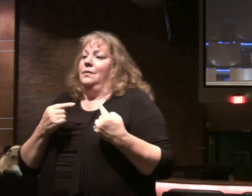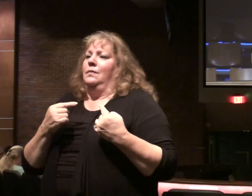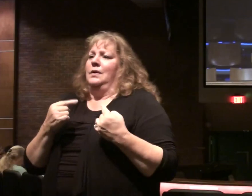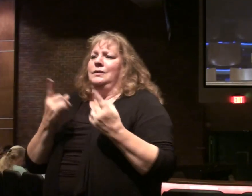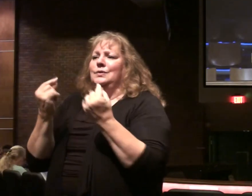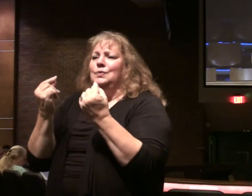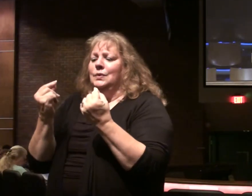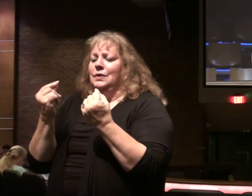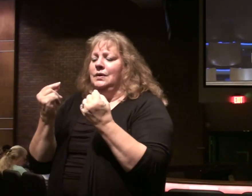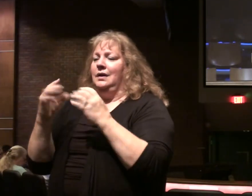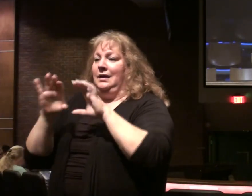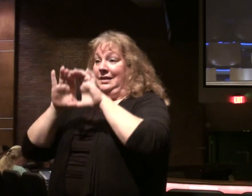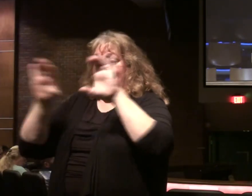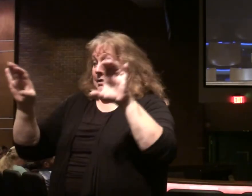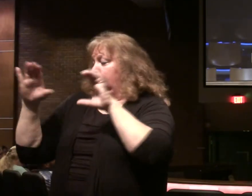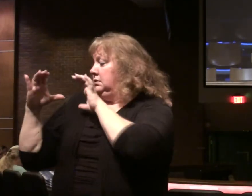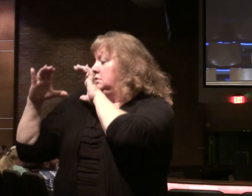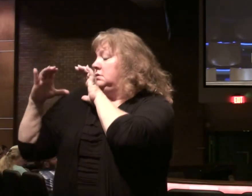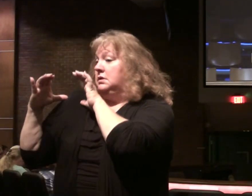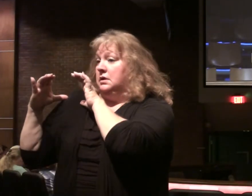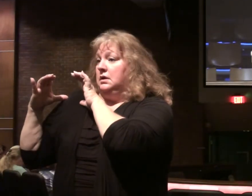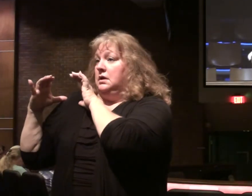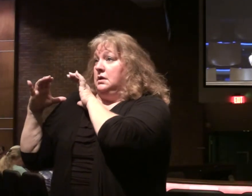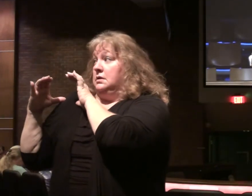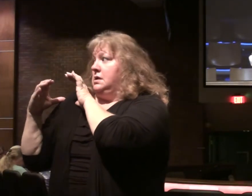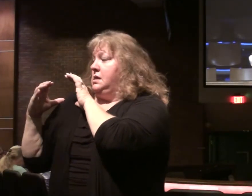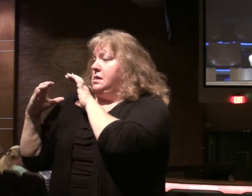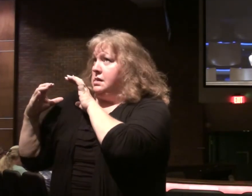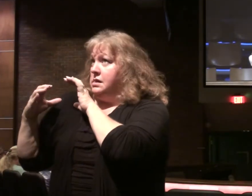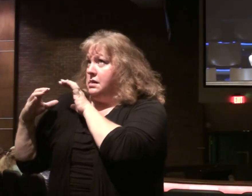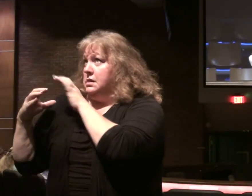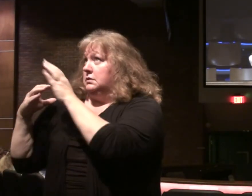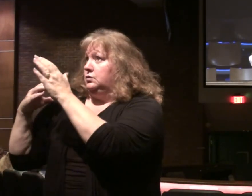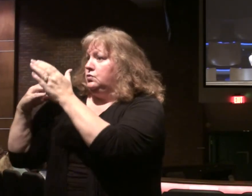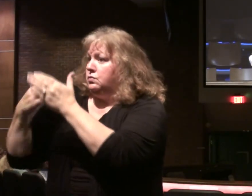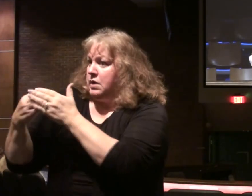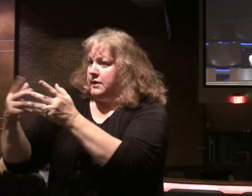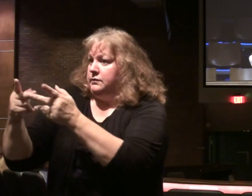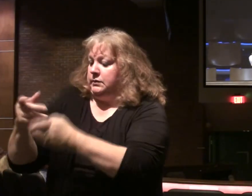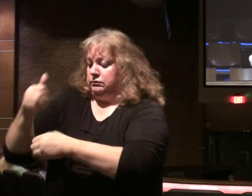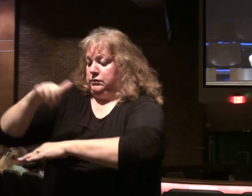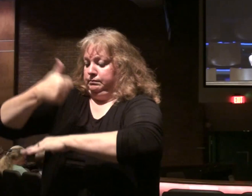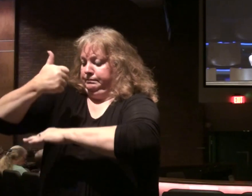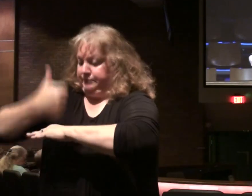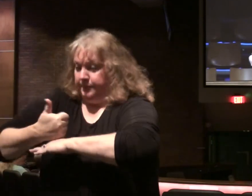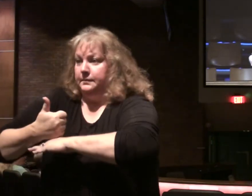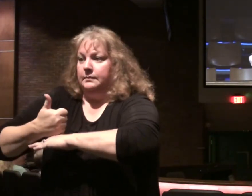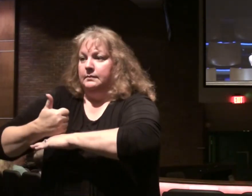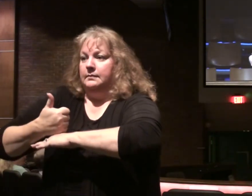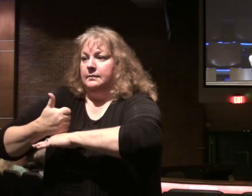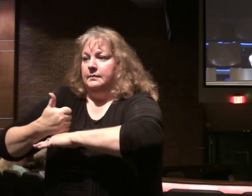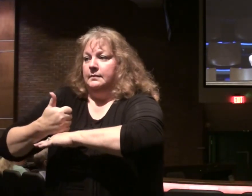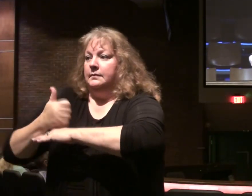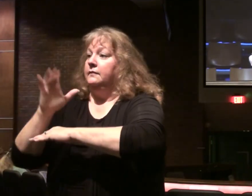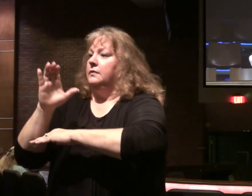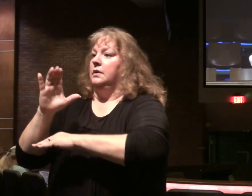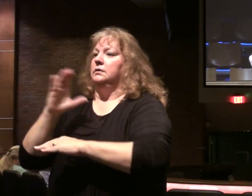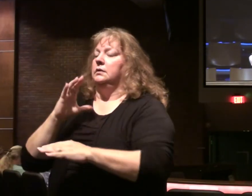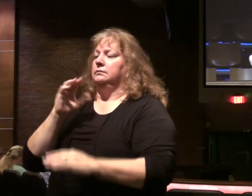do. They must take their cross. And carry it out to the place they're going to be crucified at. And that would be